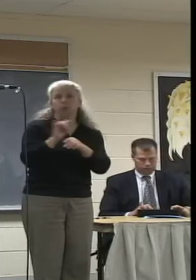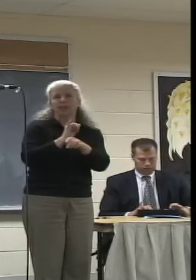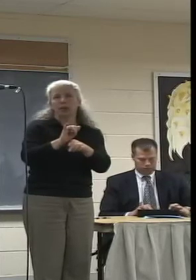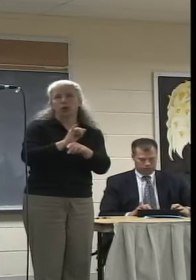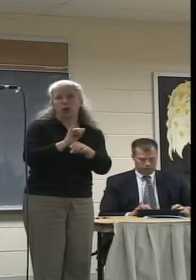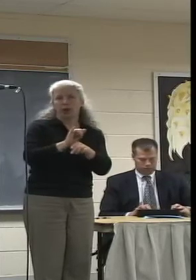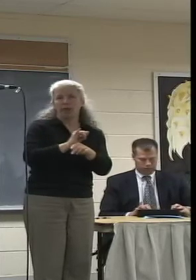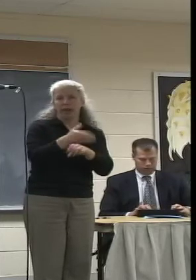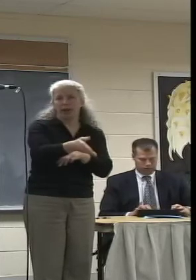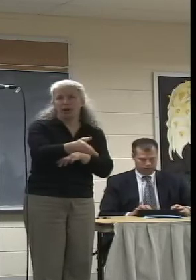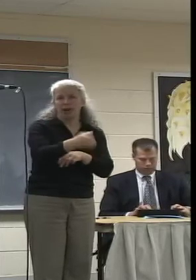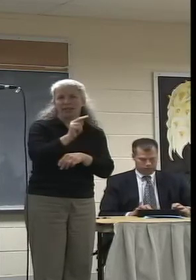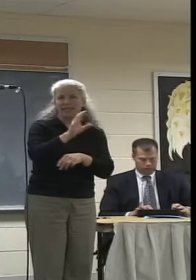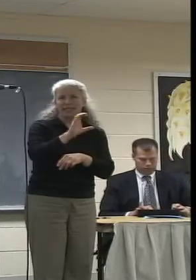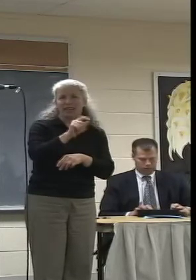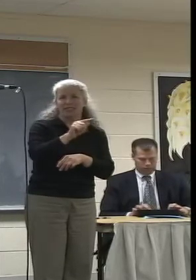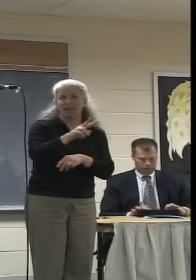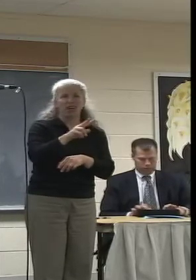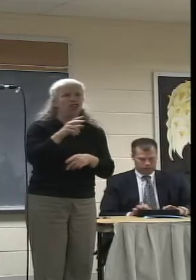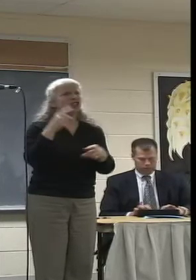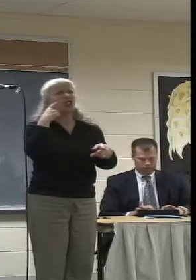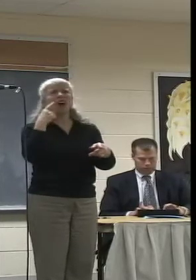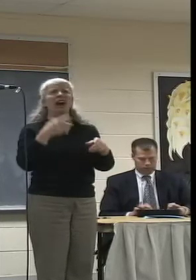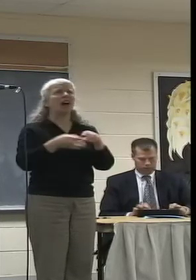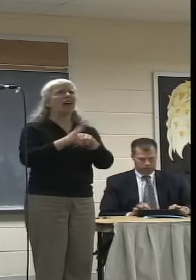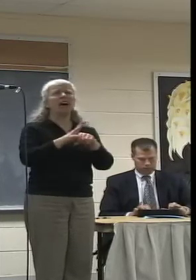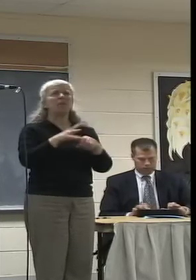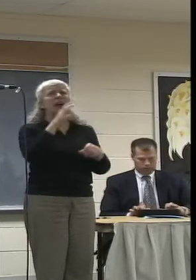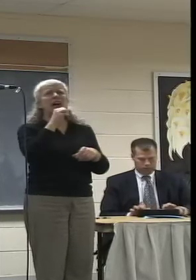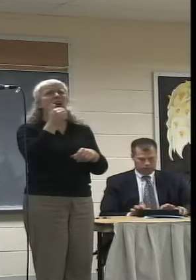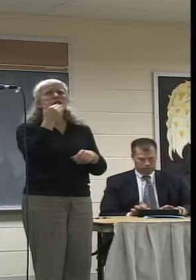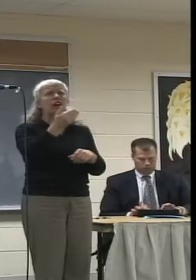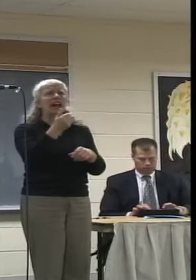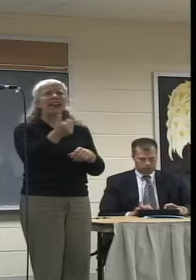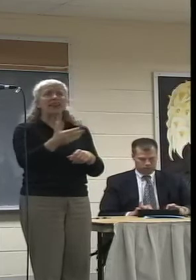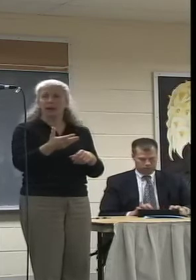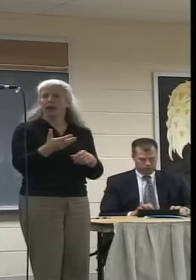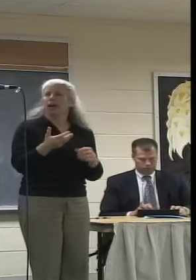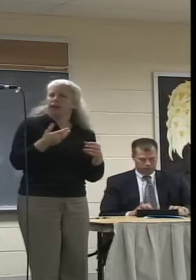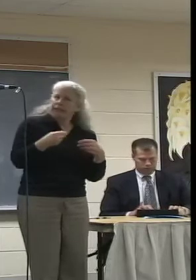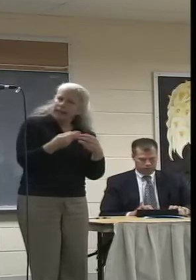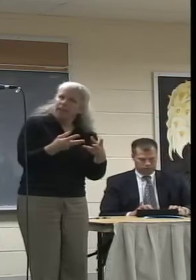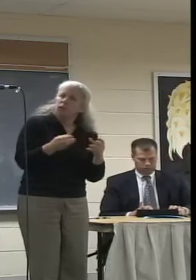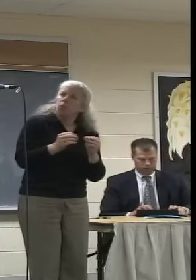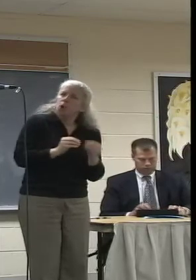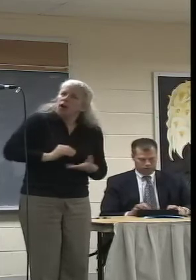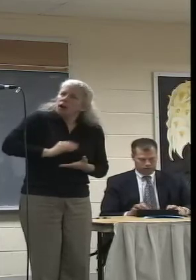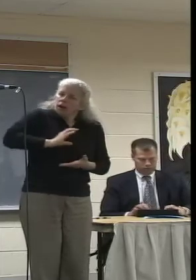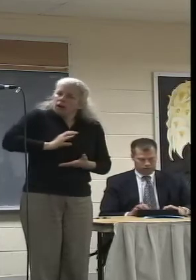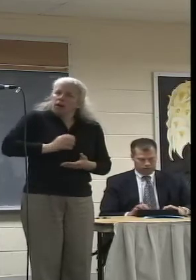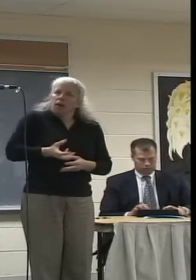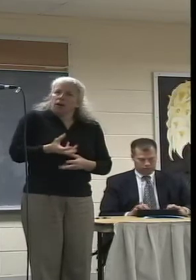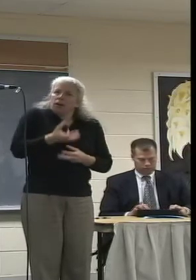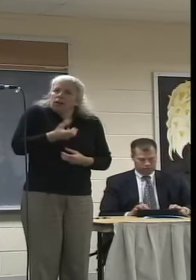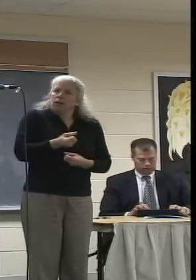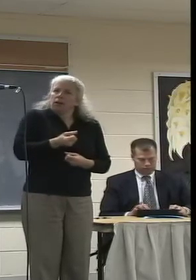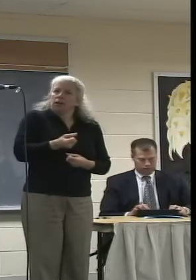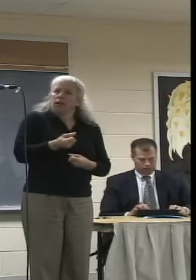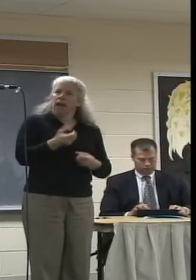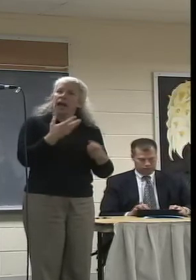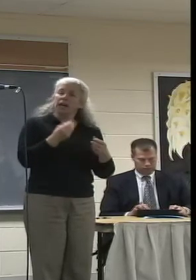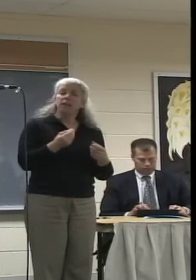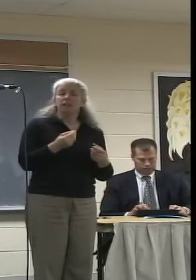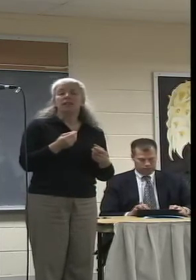she wasn't sure she was good at anything. And it gave her a whole new sense of self-worth and, more